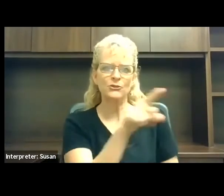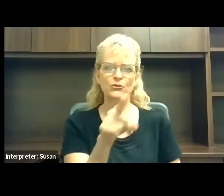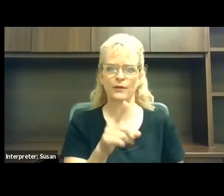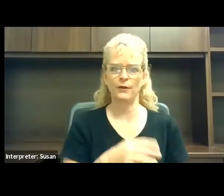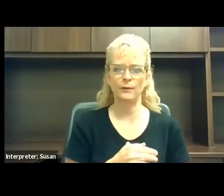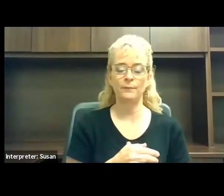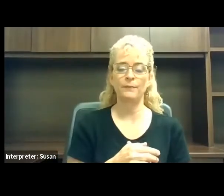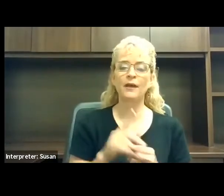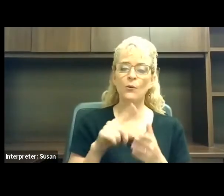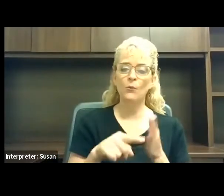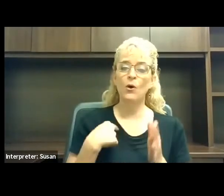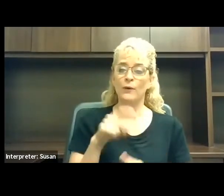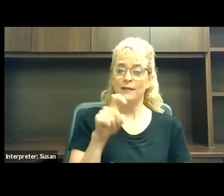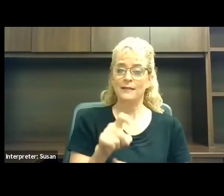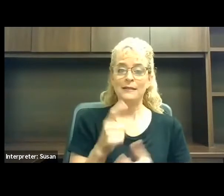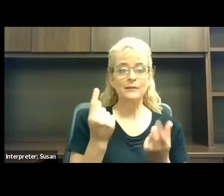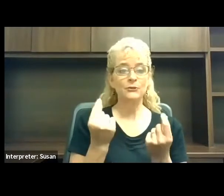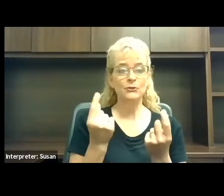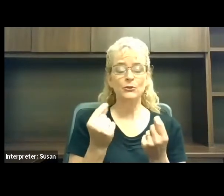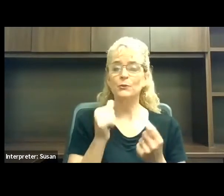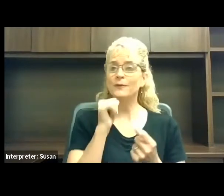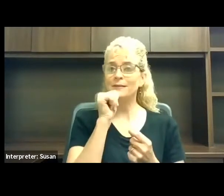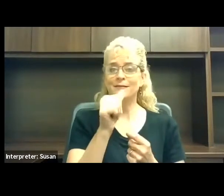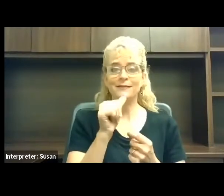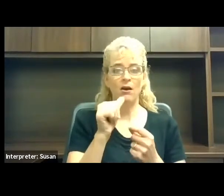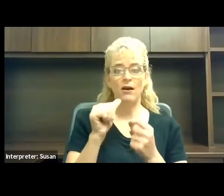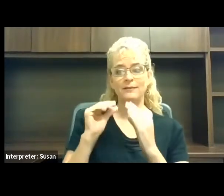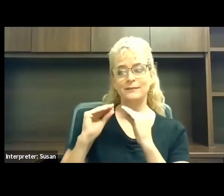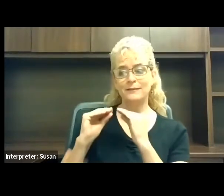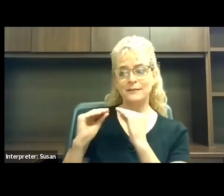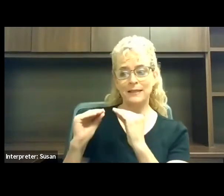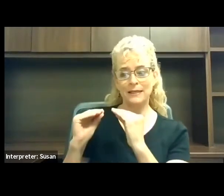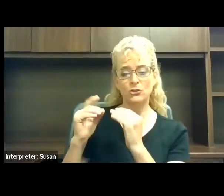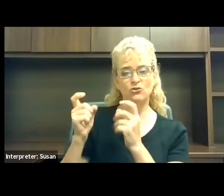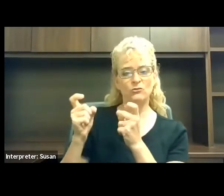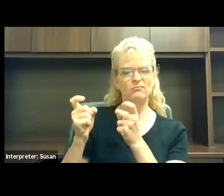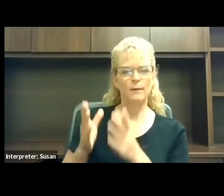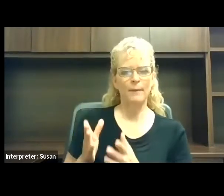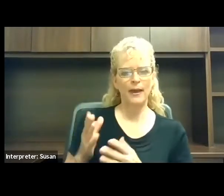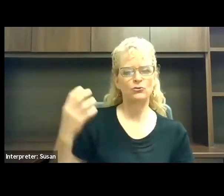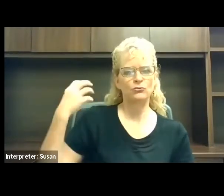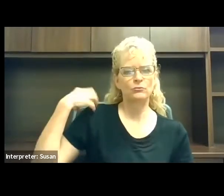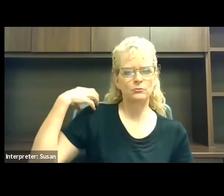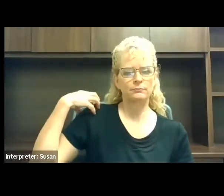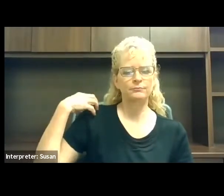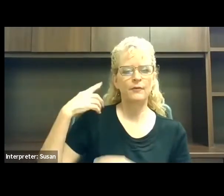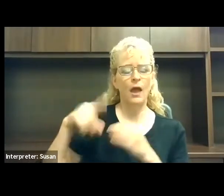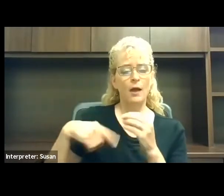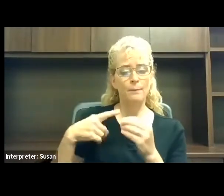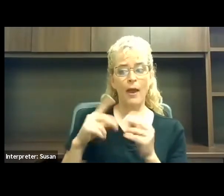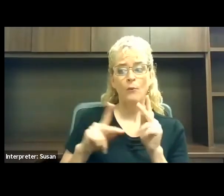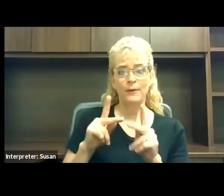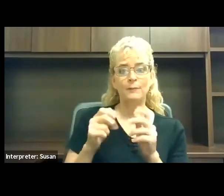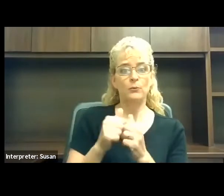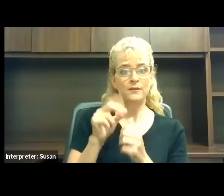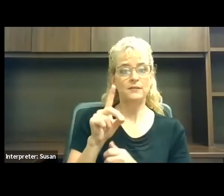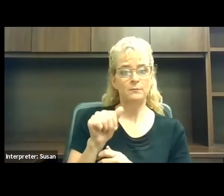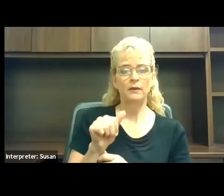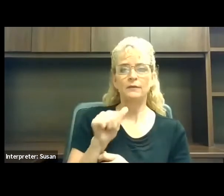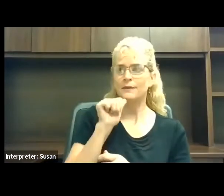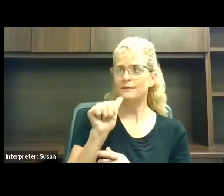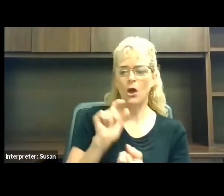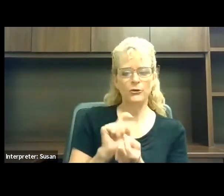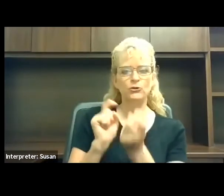to do was not to teach them about people with disabilities, not to change their mind about people with